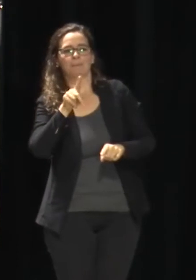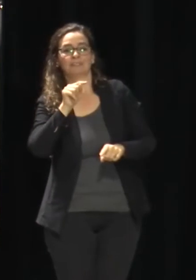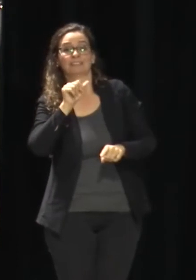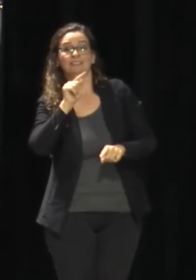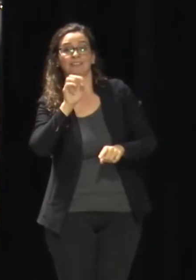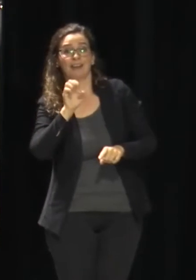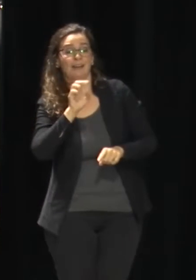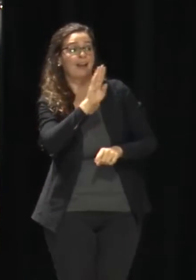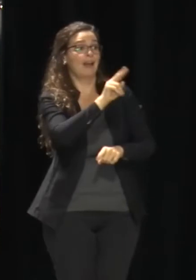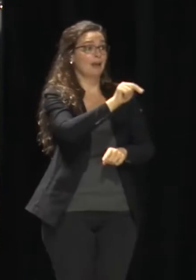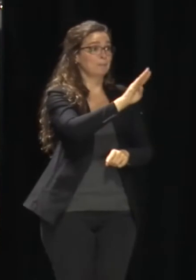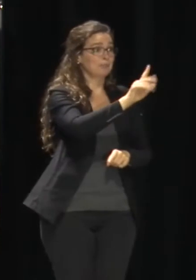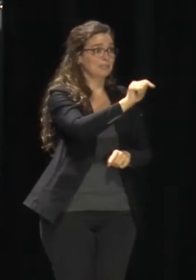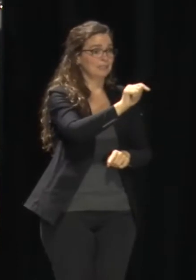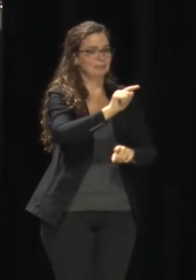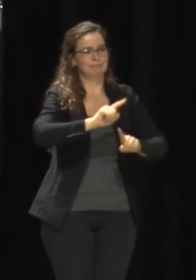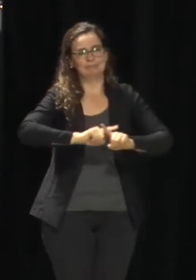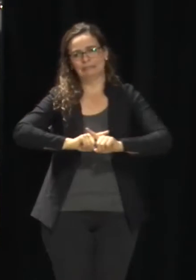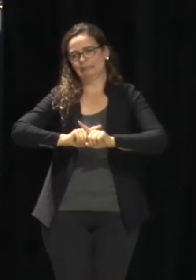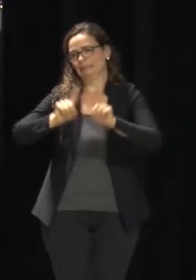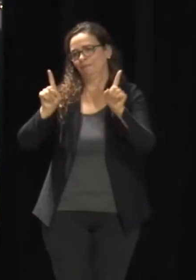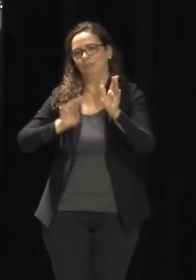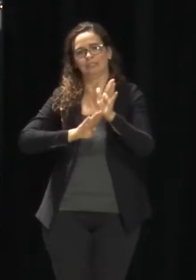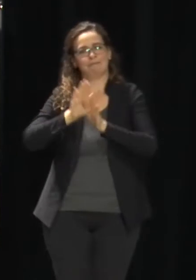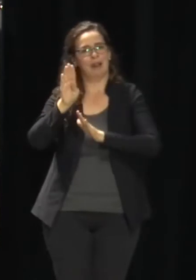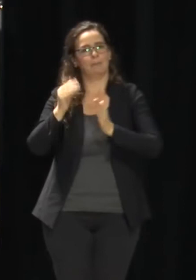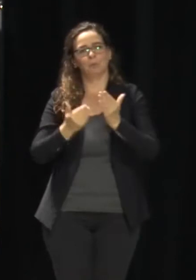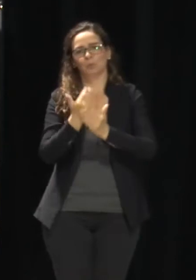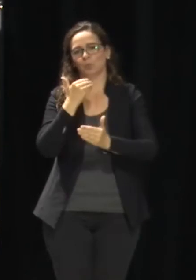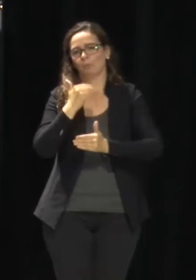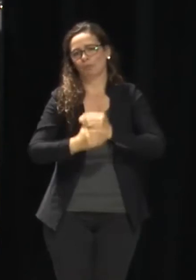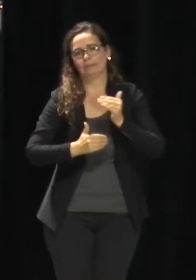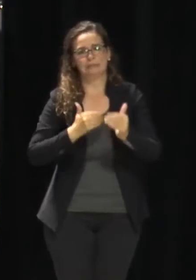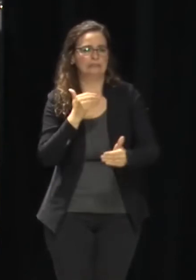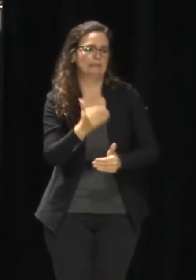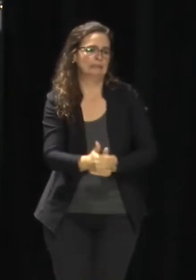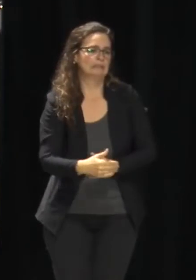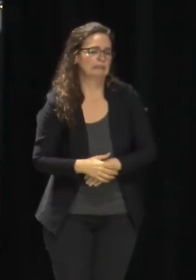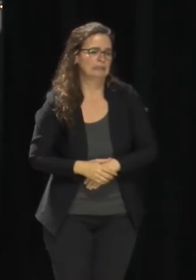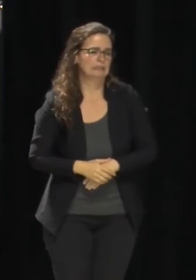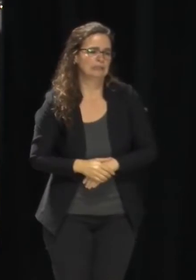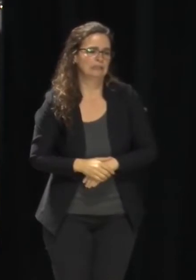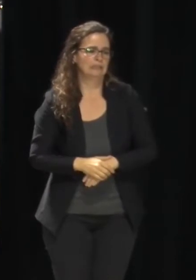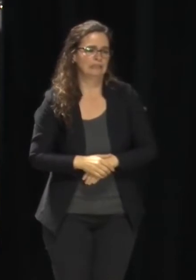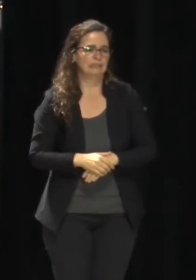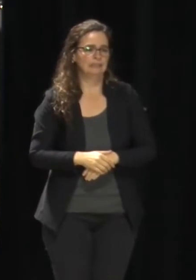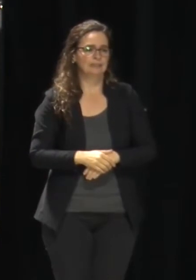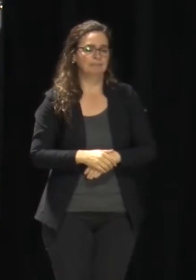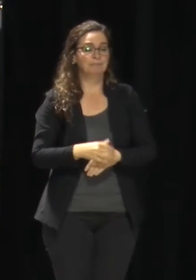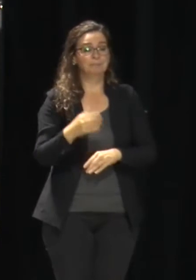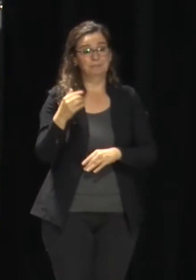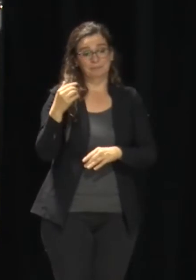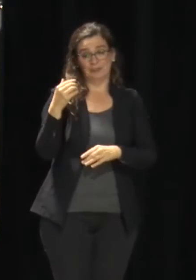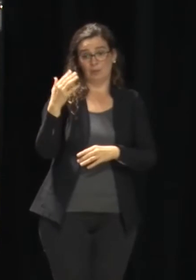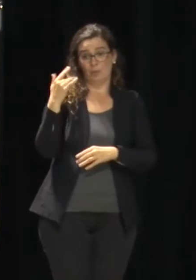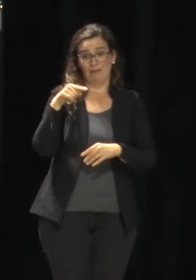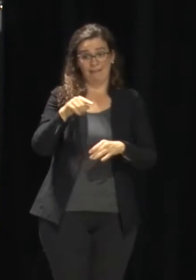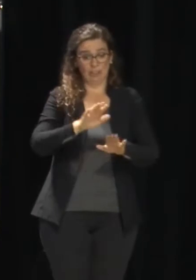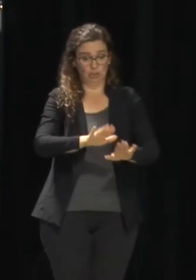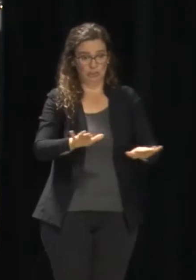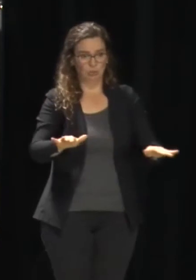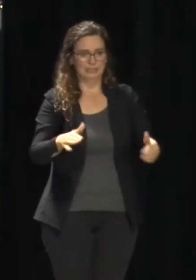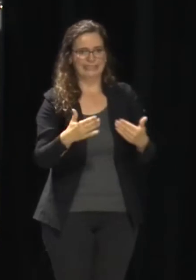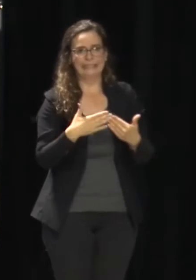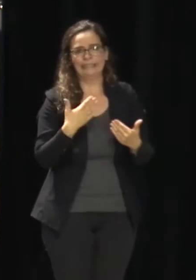test now, because they're symptomatic, they can – Upstate can get insurance reimbursement for these tests. So part of that's part of this process, too.